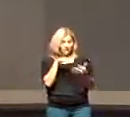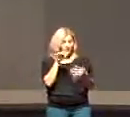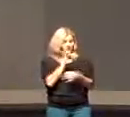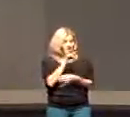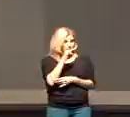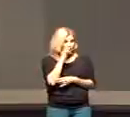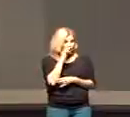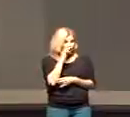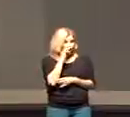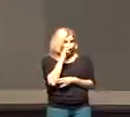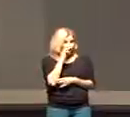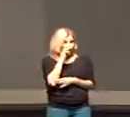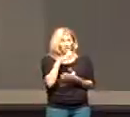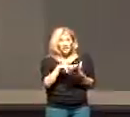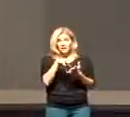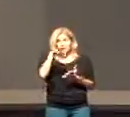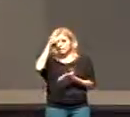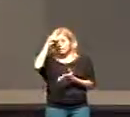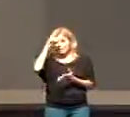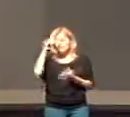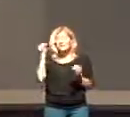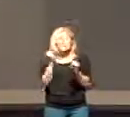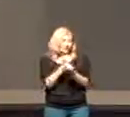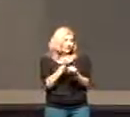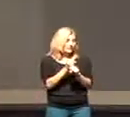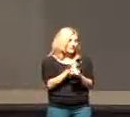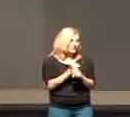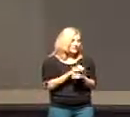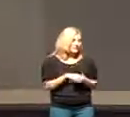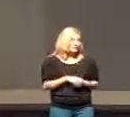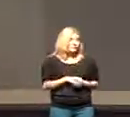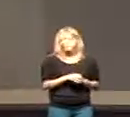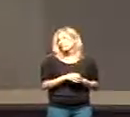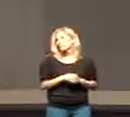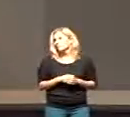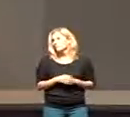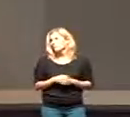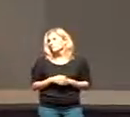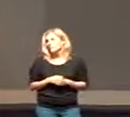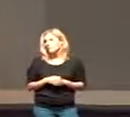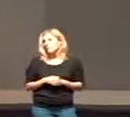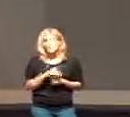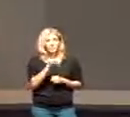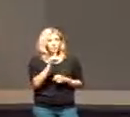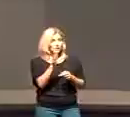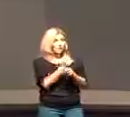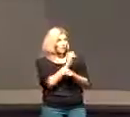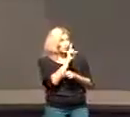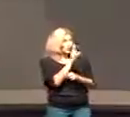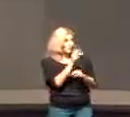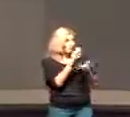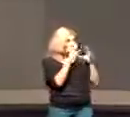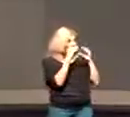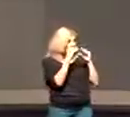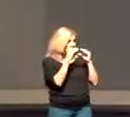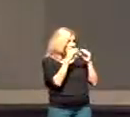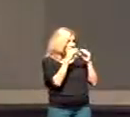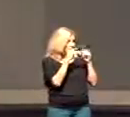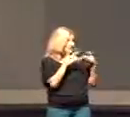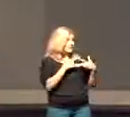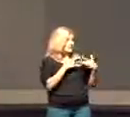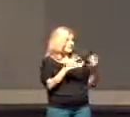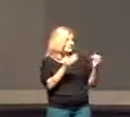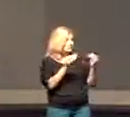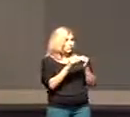those same children they found statistically that those who grabbed the single marshmallow and ate it tended to be